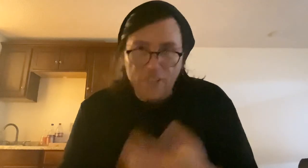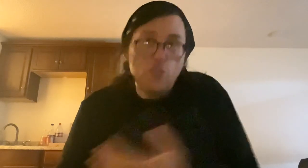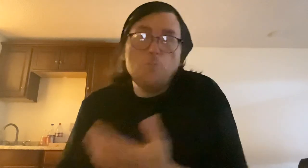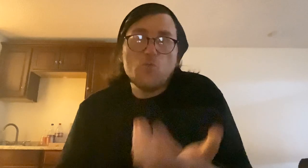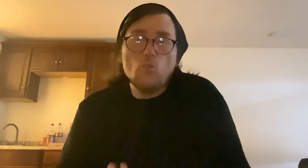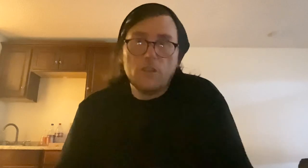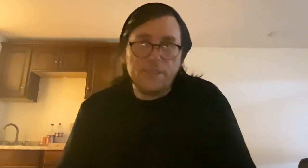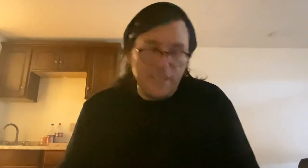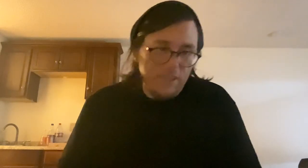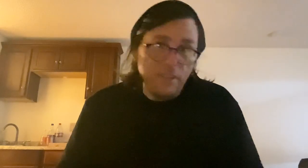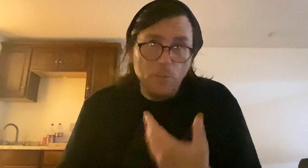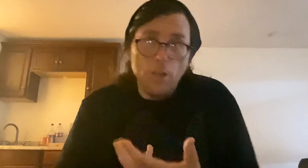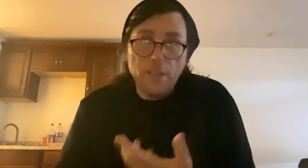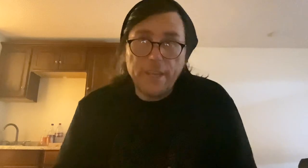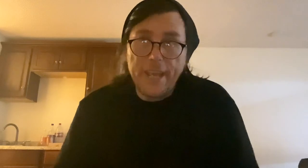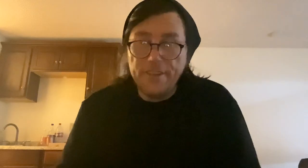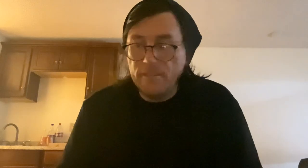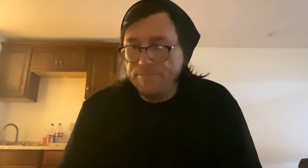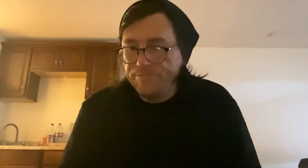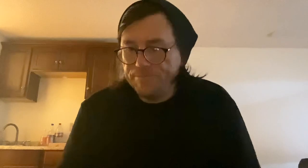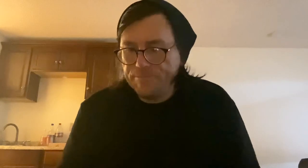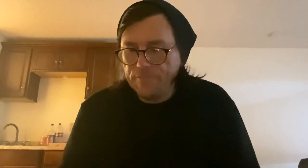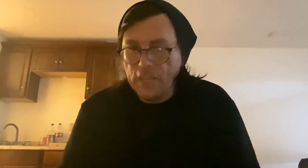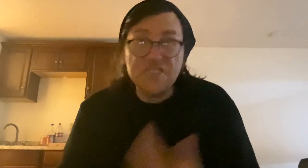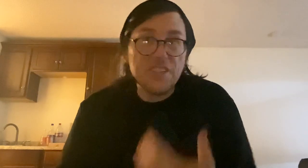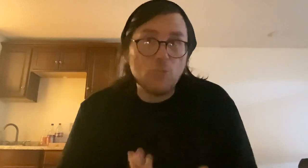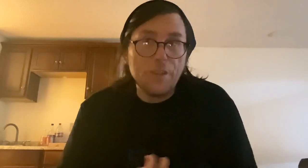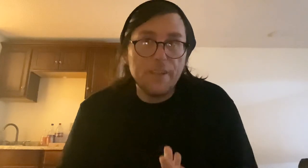on too much work than what you can do. And stick with it.